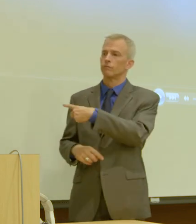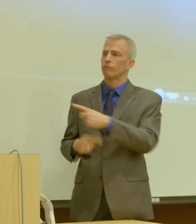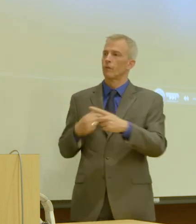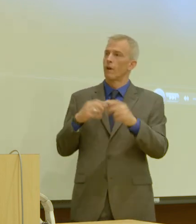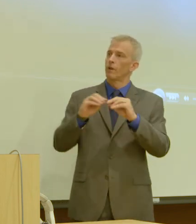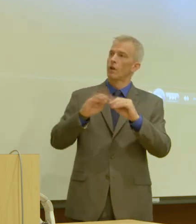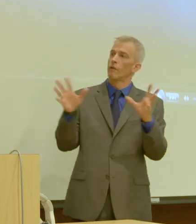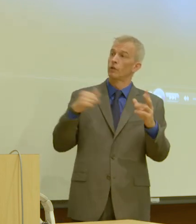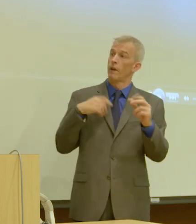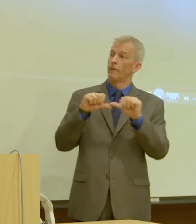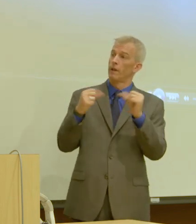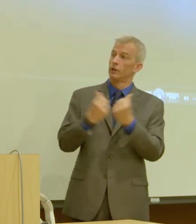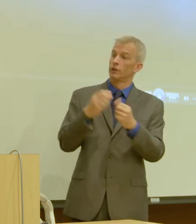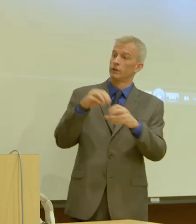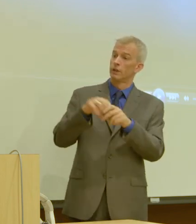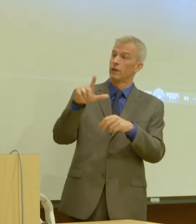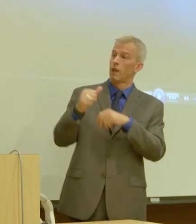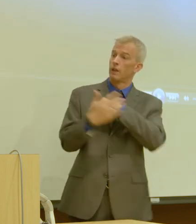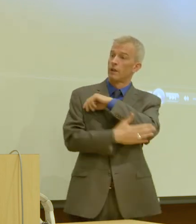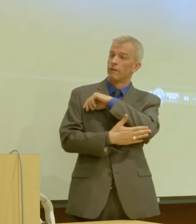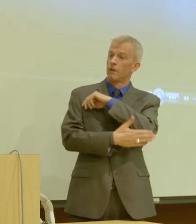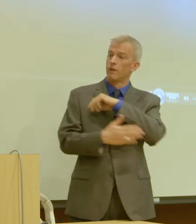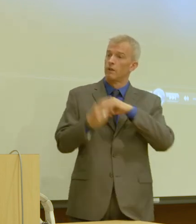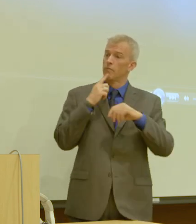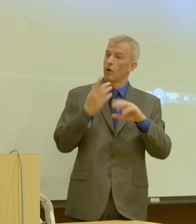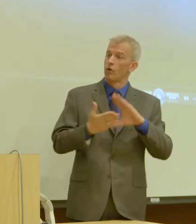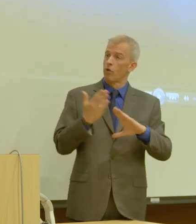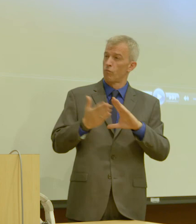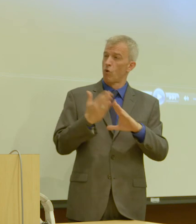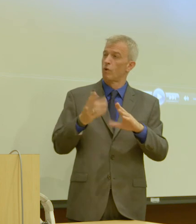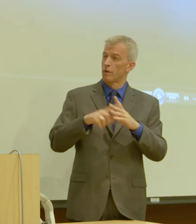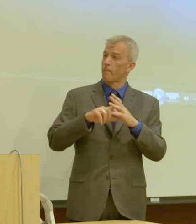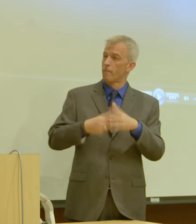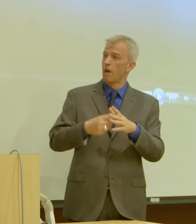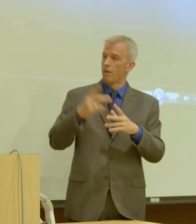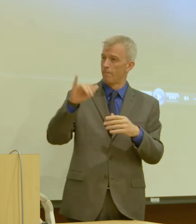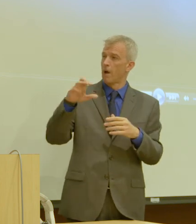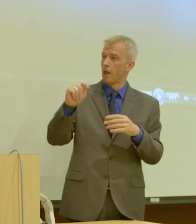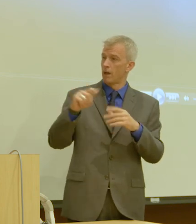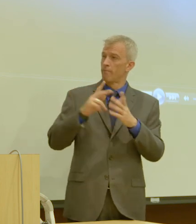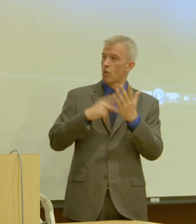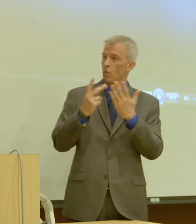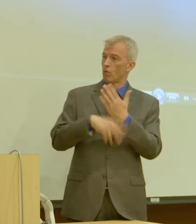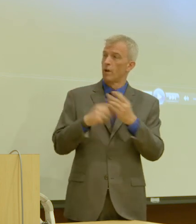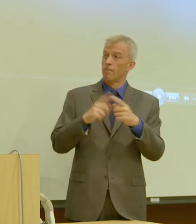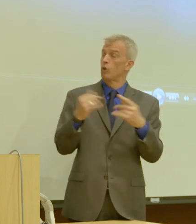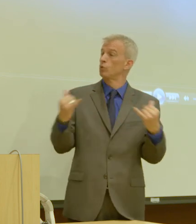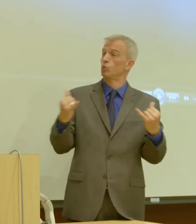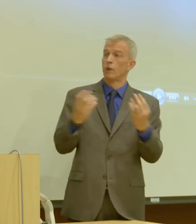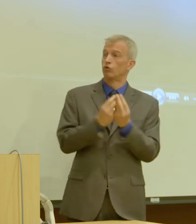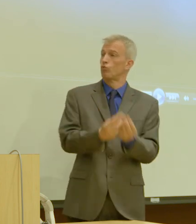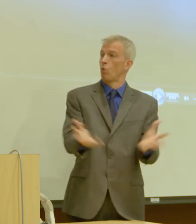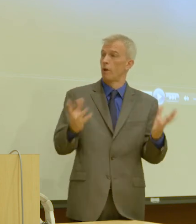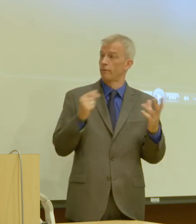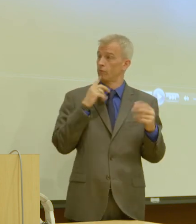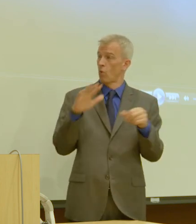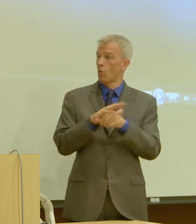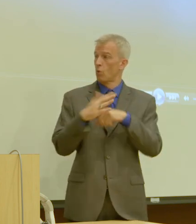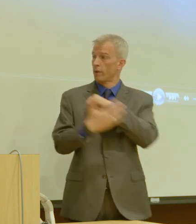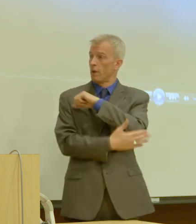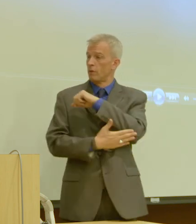within L.A. County that have been operating somewhat of a pilot program, but today's rollout is essentially countywide.